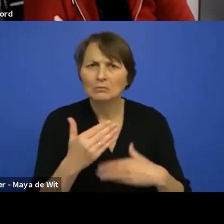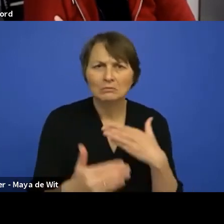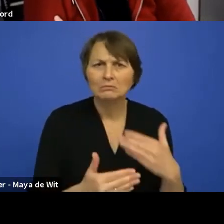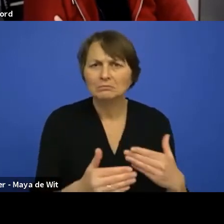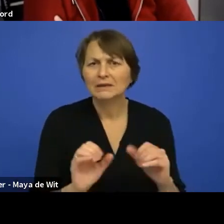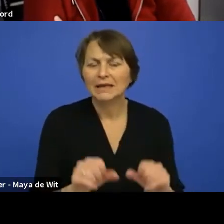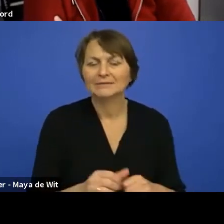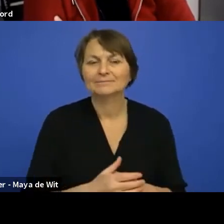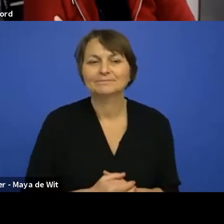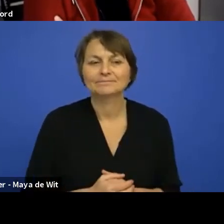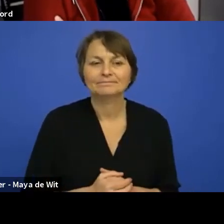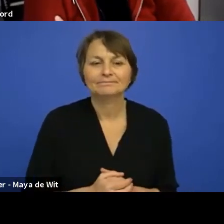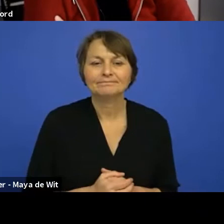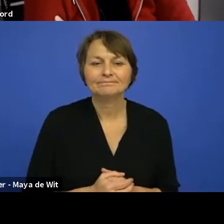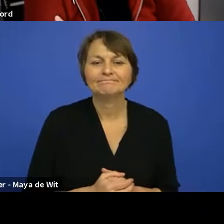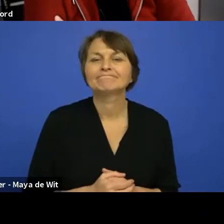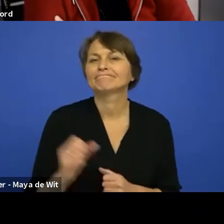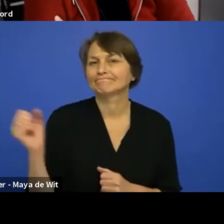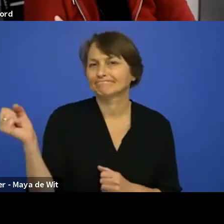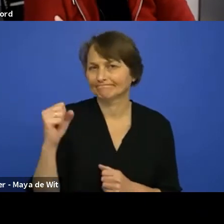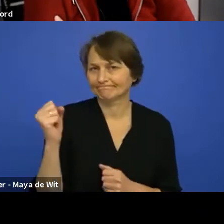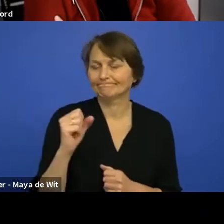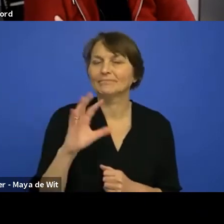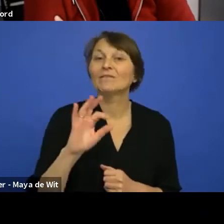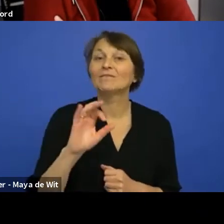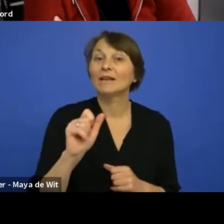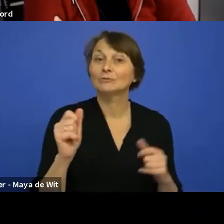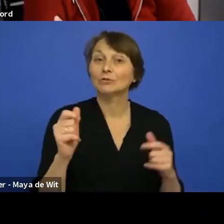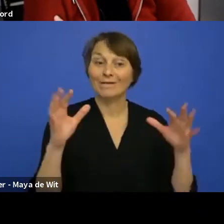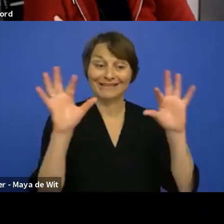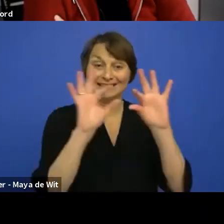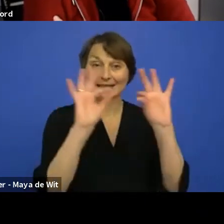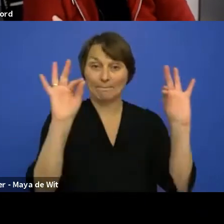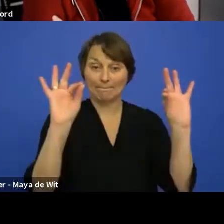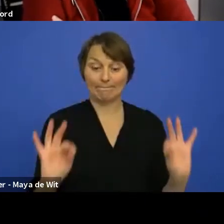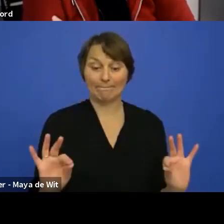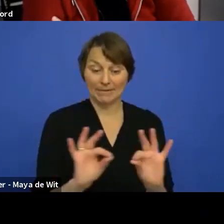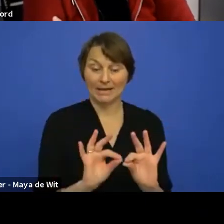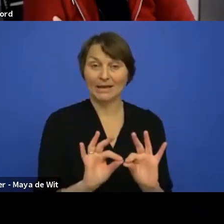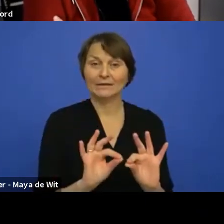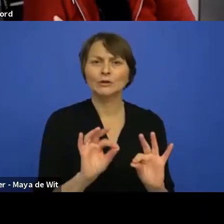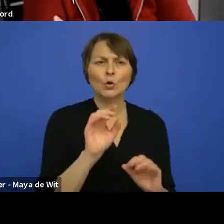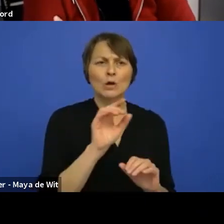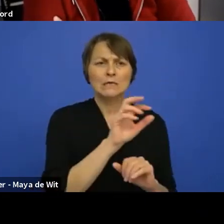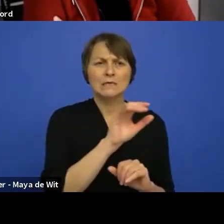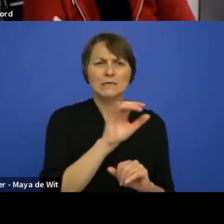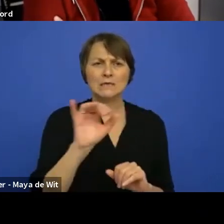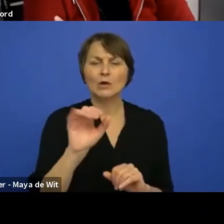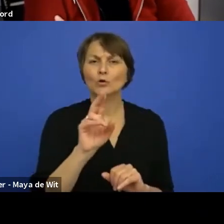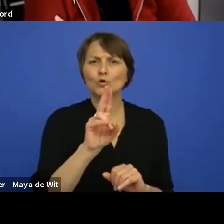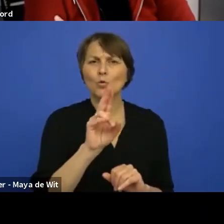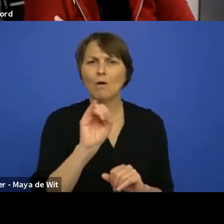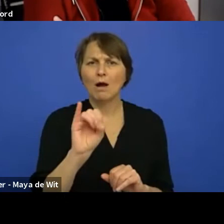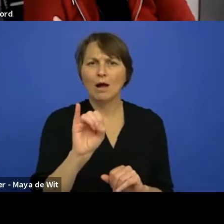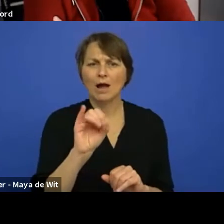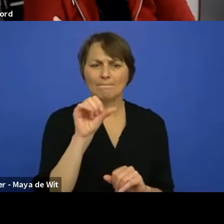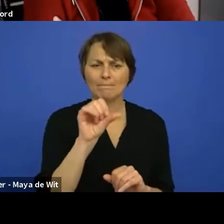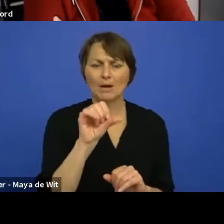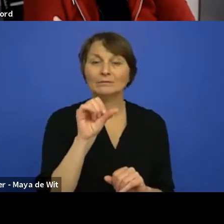Yeah, so when you in your template right you UI button, and you start right writing an attribute and you start writing L, then